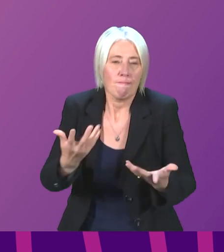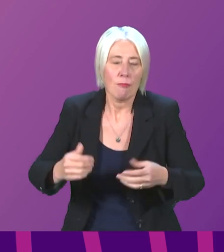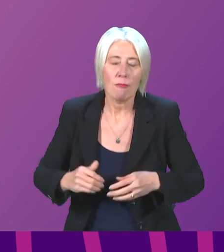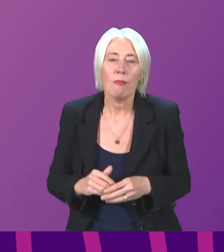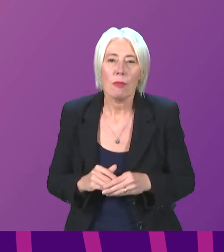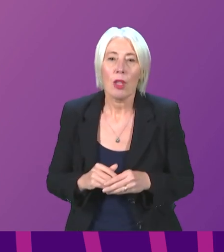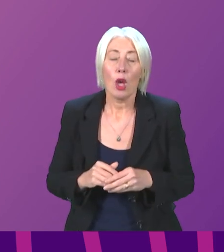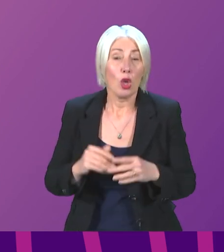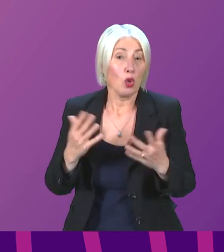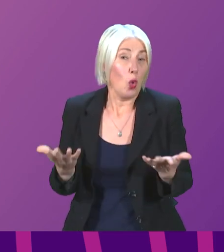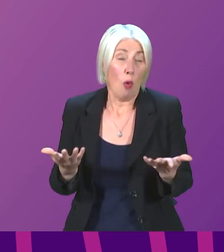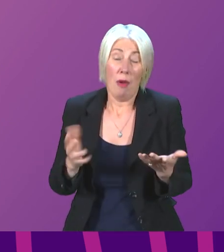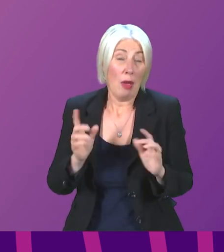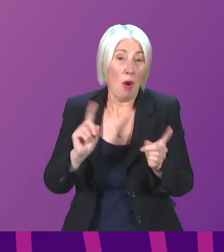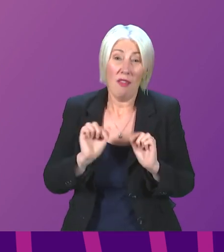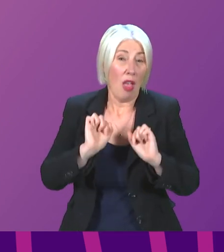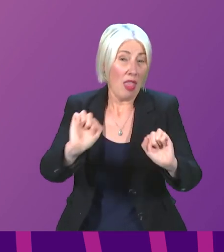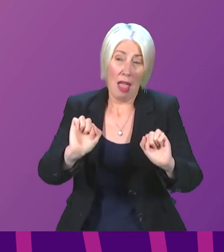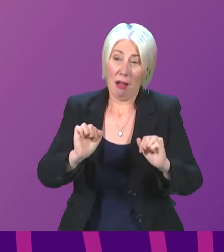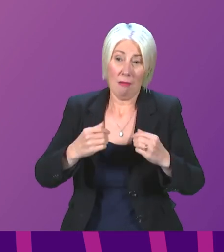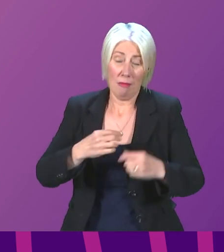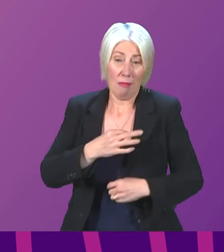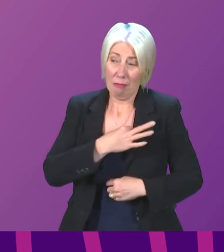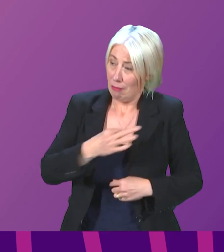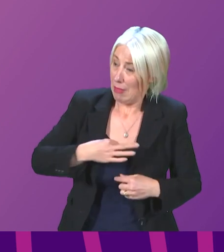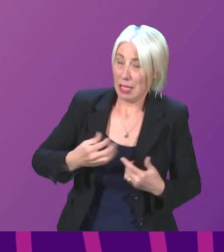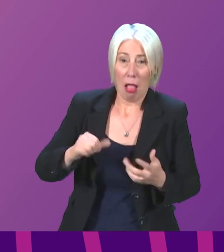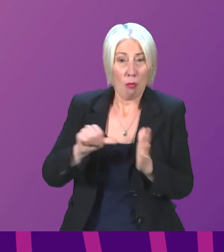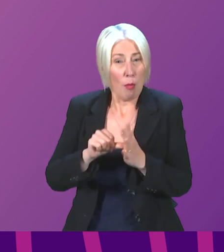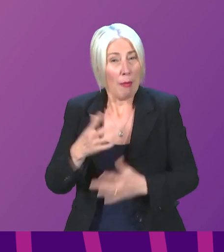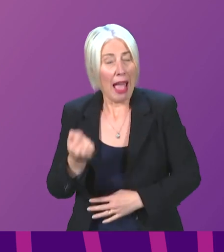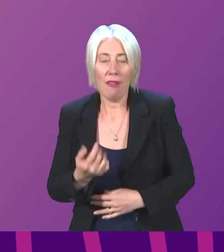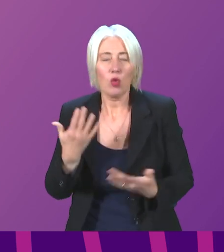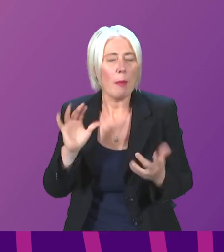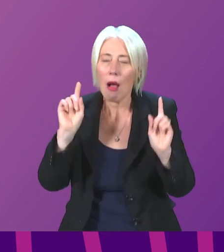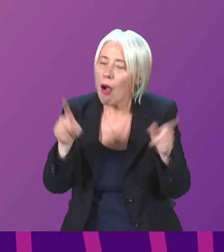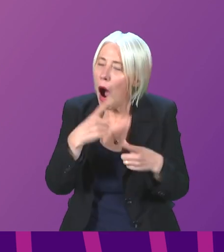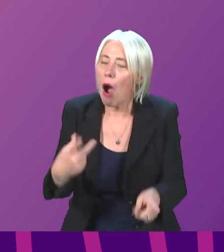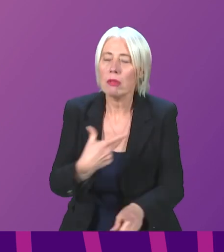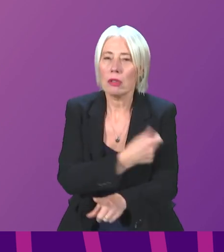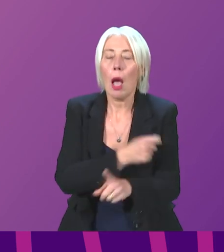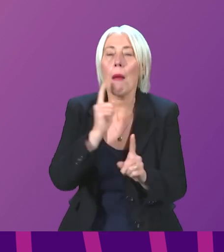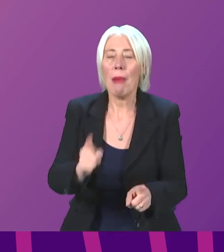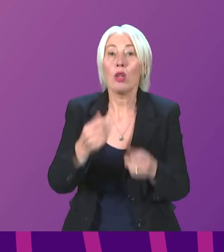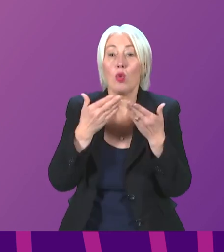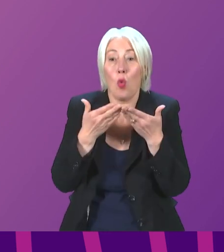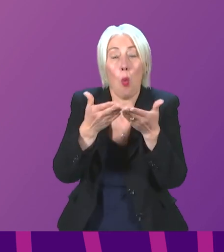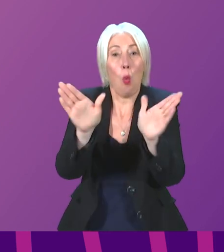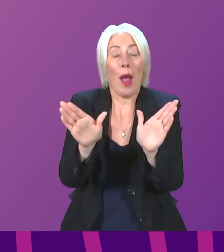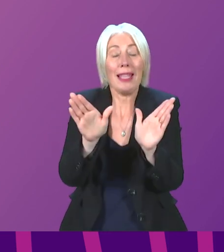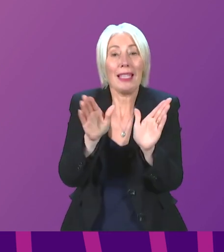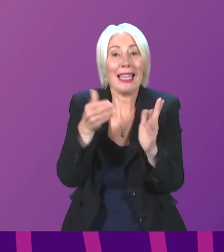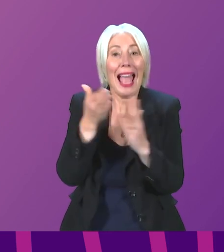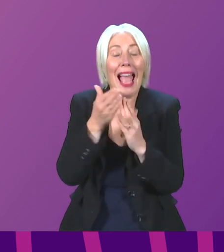due to whatever clinical condition they have. In terms of widening the access to